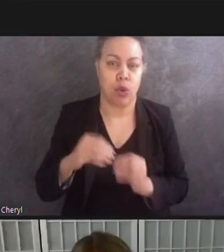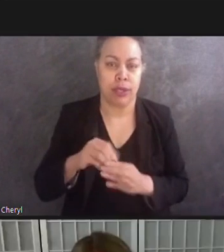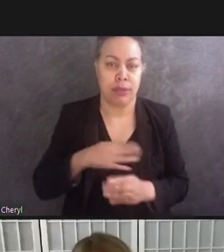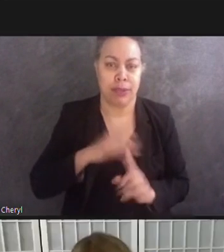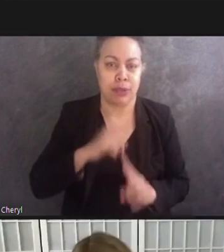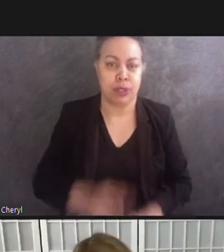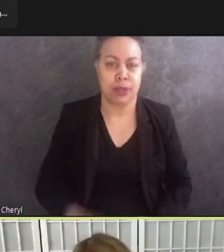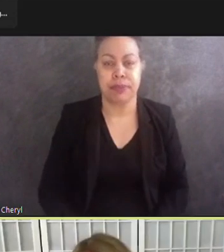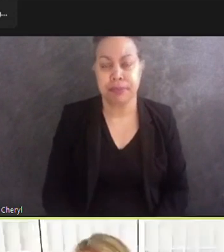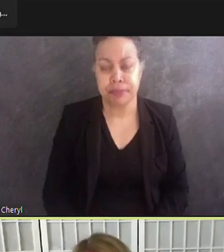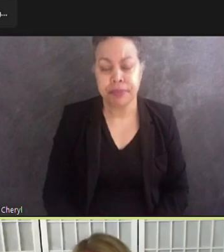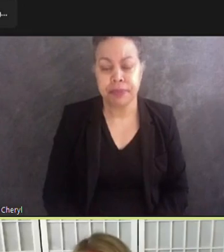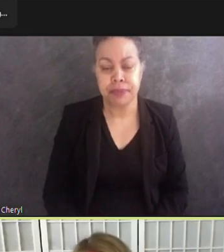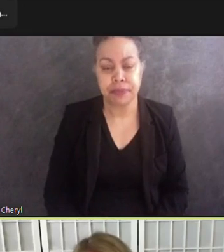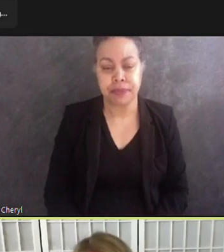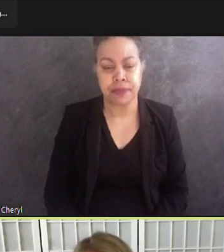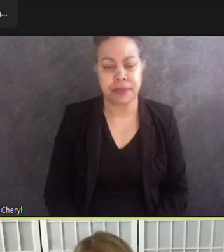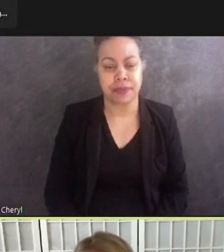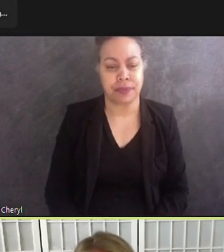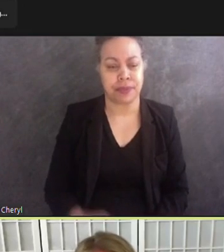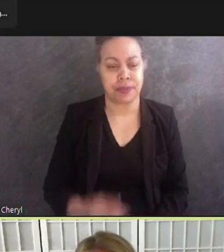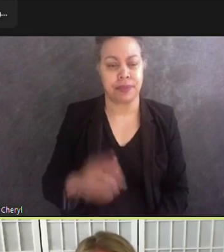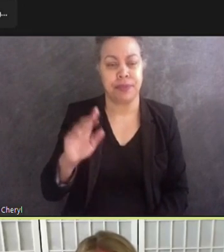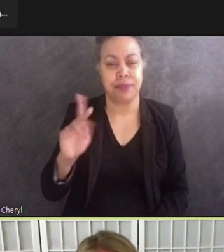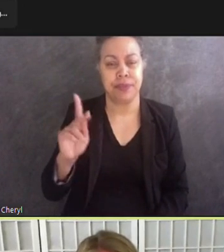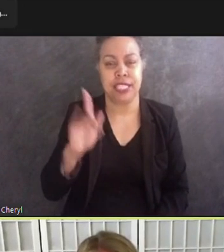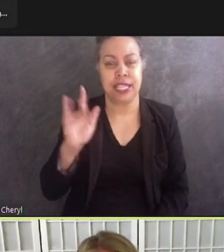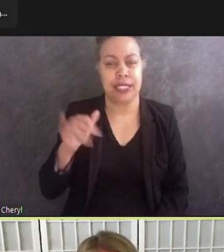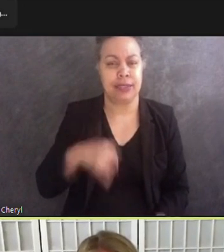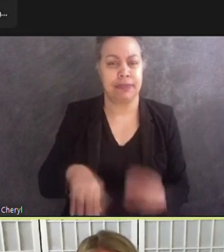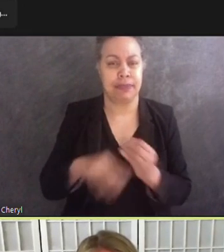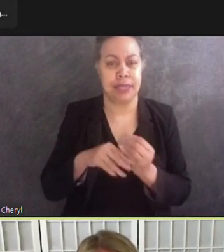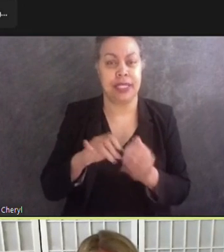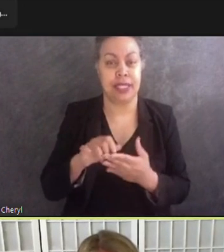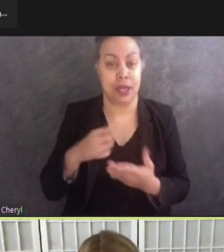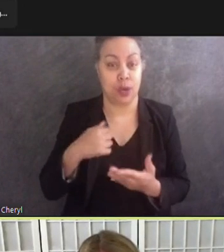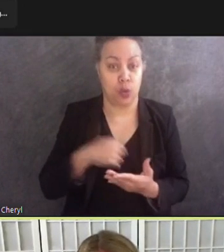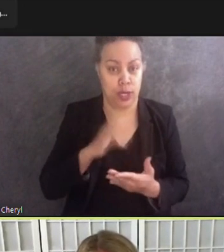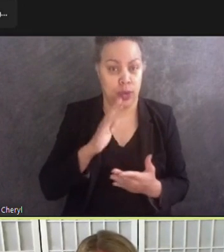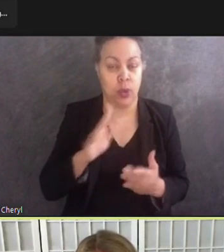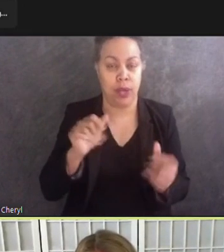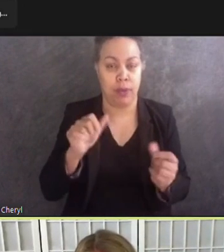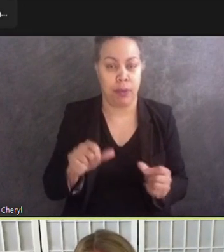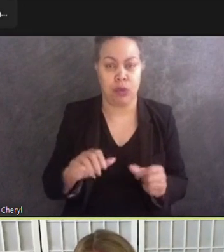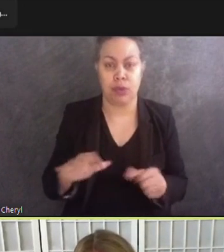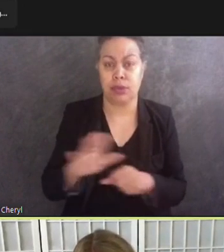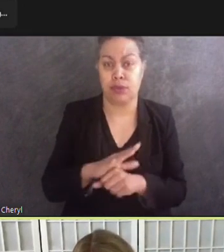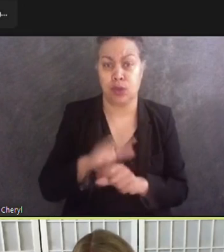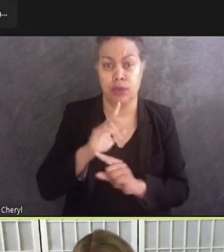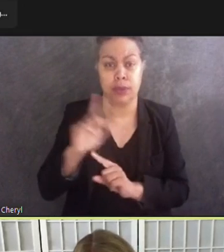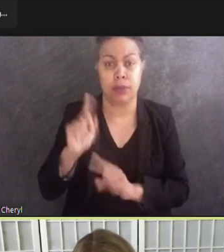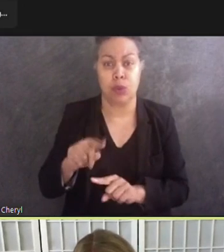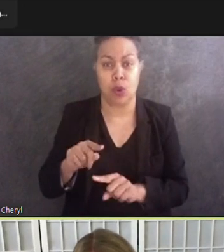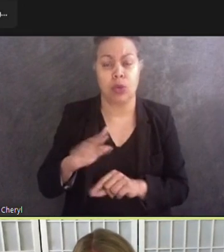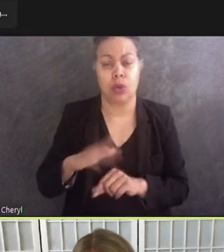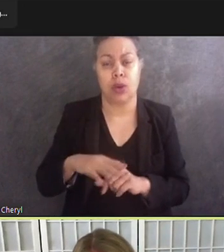And I will add that we will be posting the full report on the FDR Memorial Legacy Committee